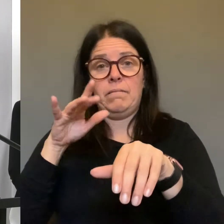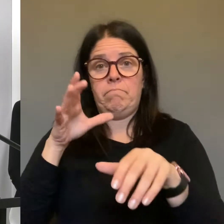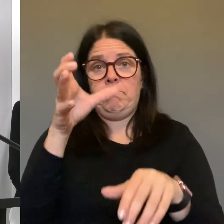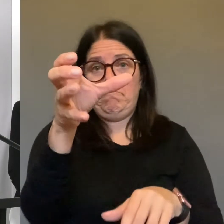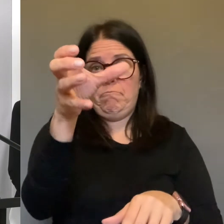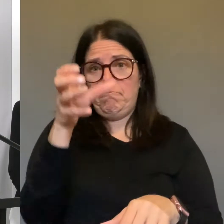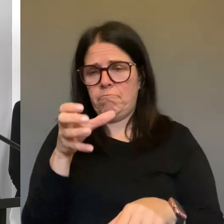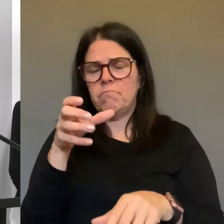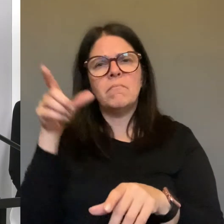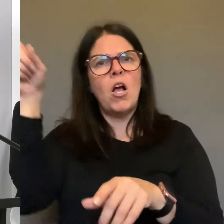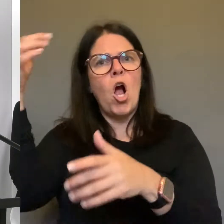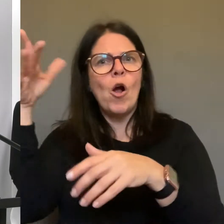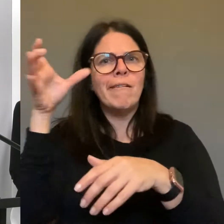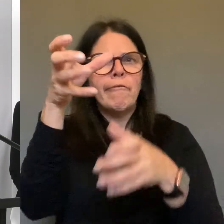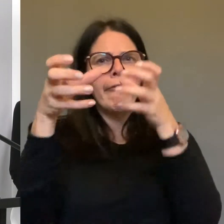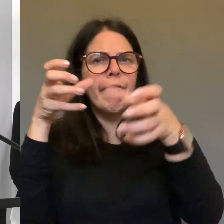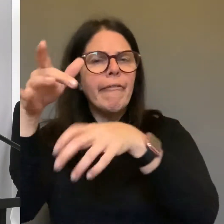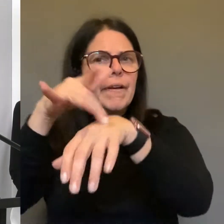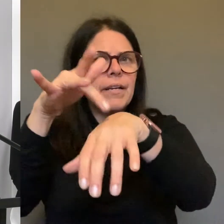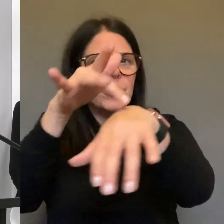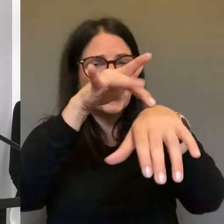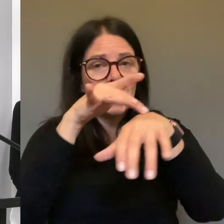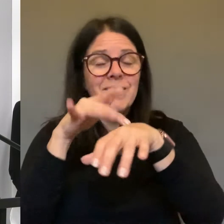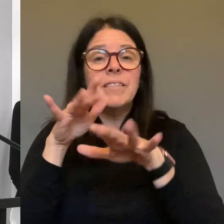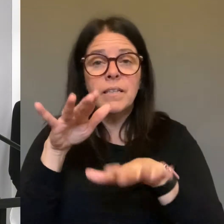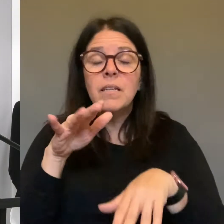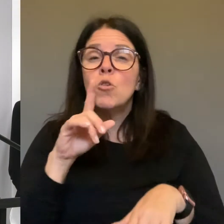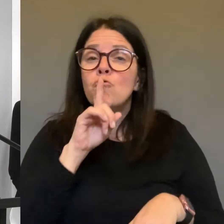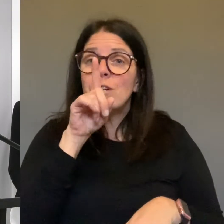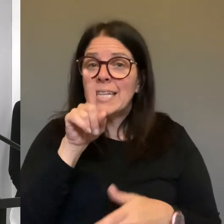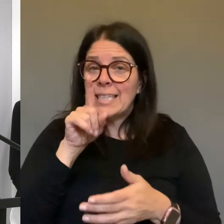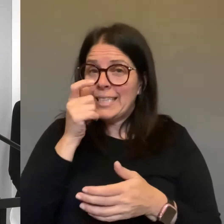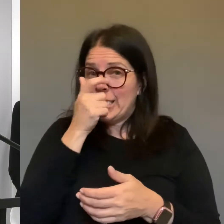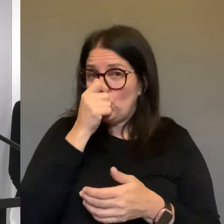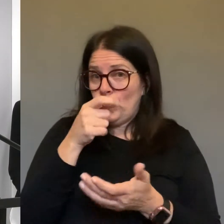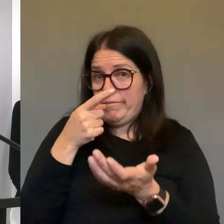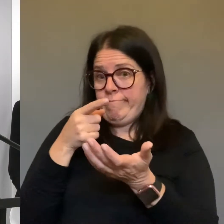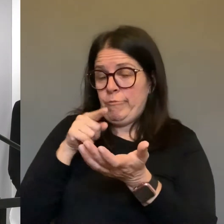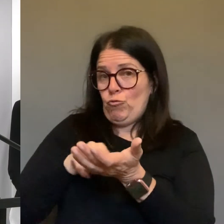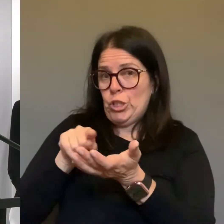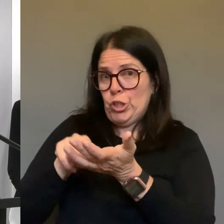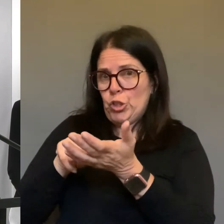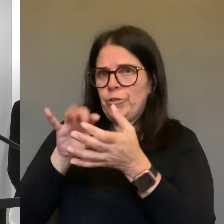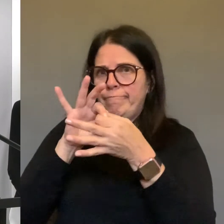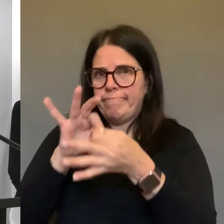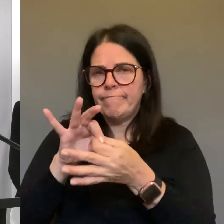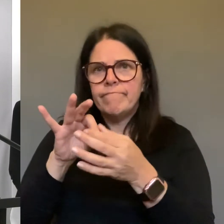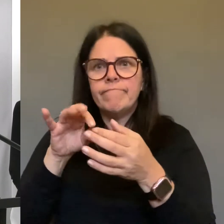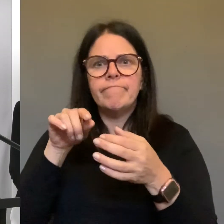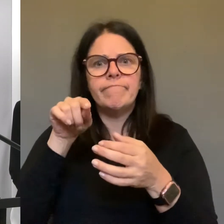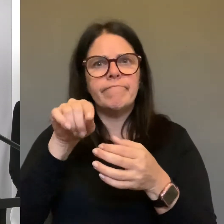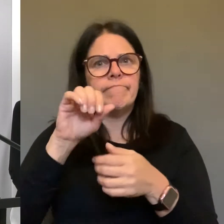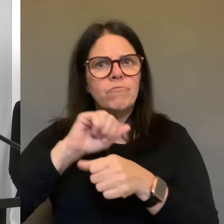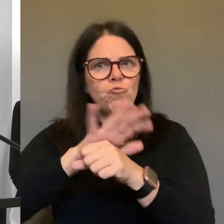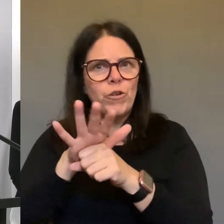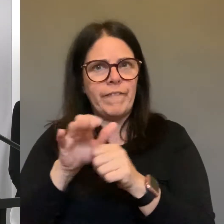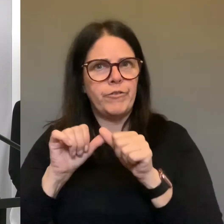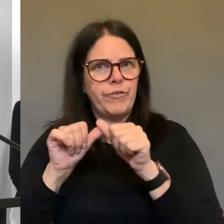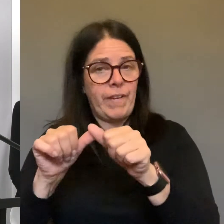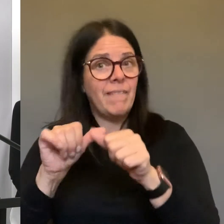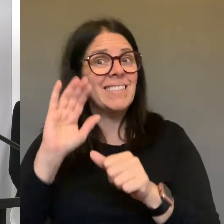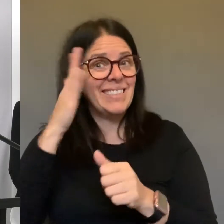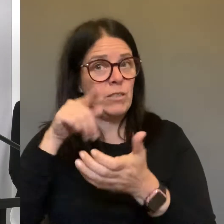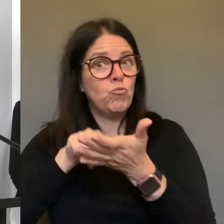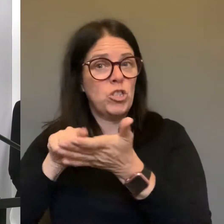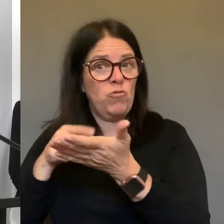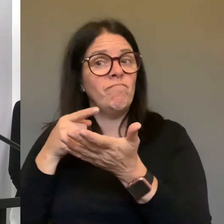virus on those surfaces is an interesting question from a research perspective. And then there are some research that shows that this virus can survive for a longer period